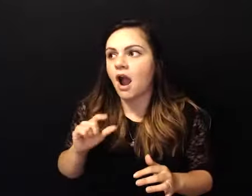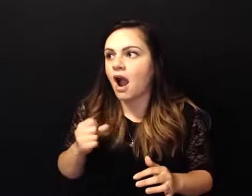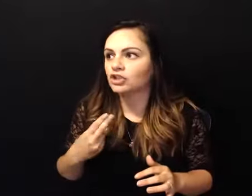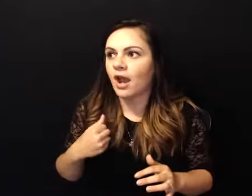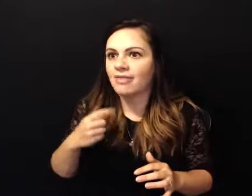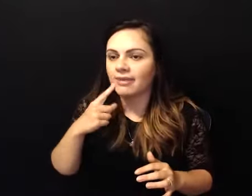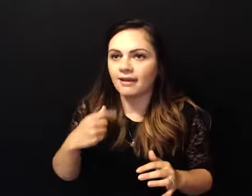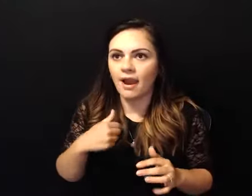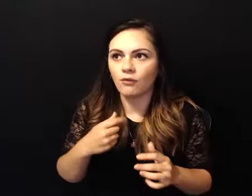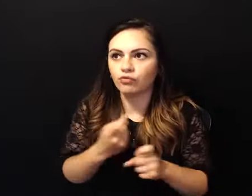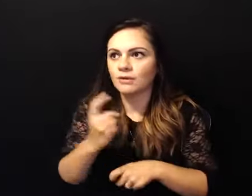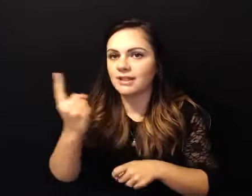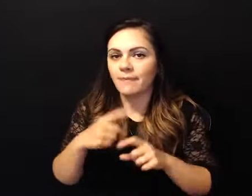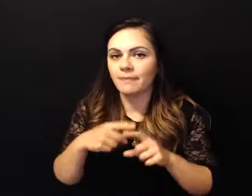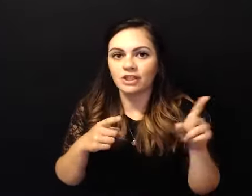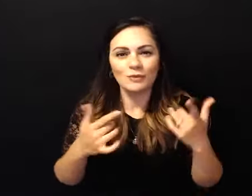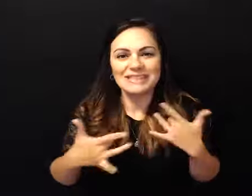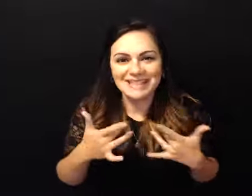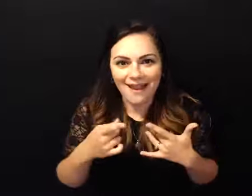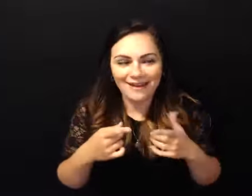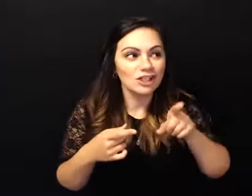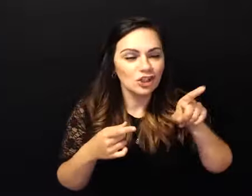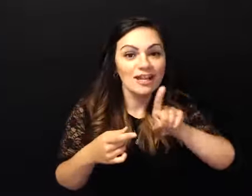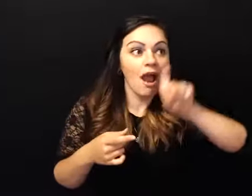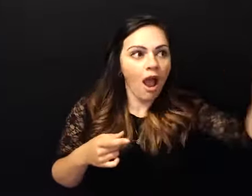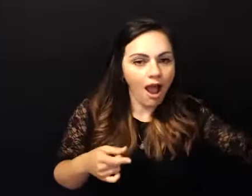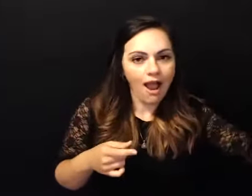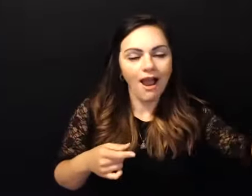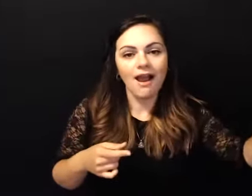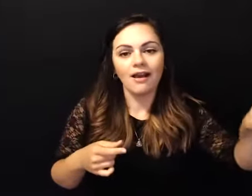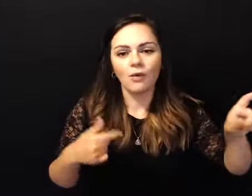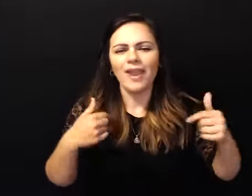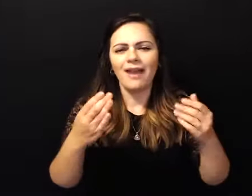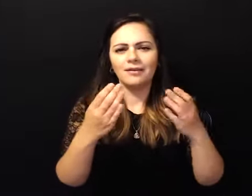and she ran out the door and she can't you know we had french doors and the doors kind of went and i thought